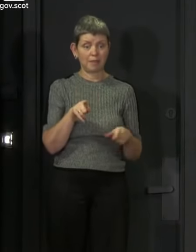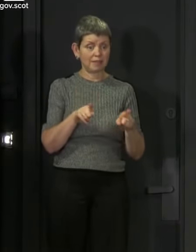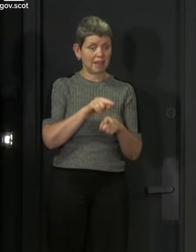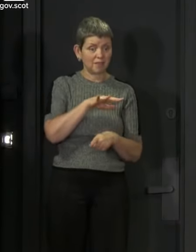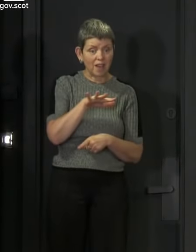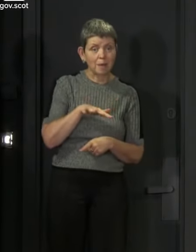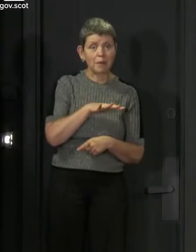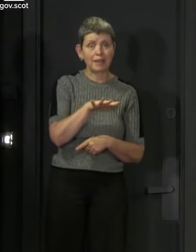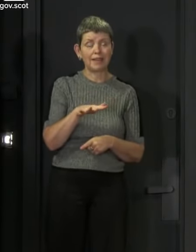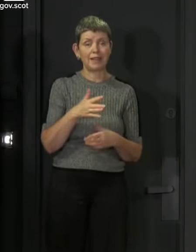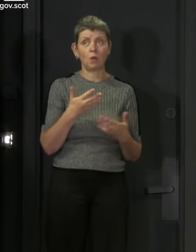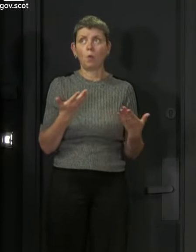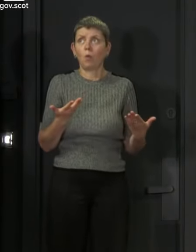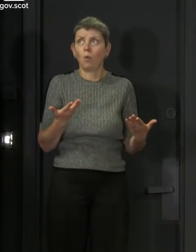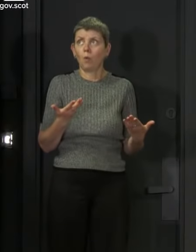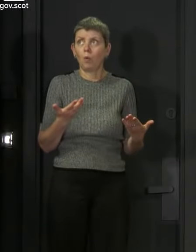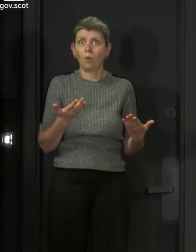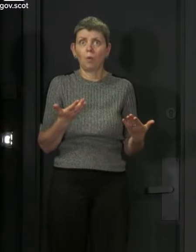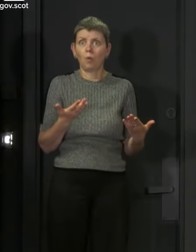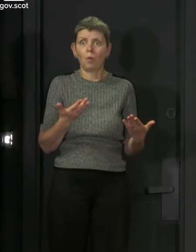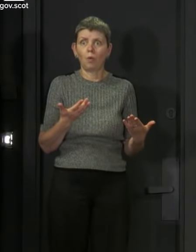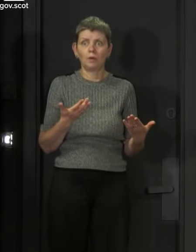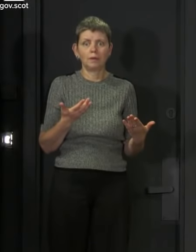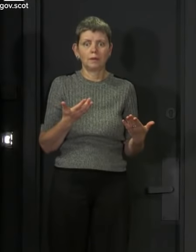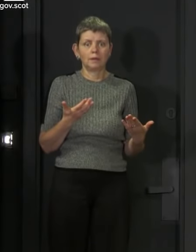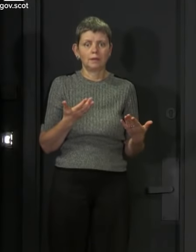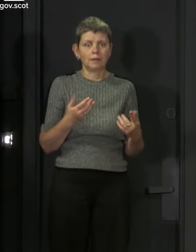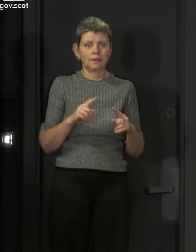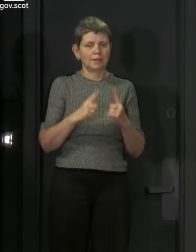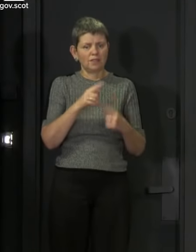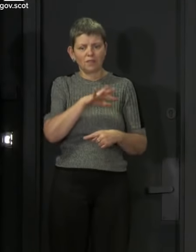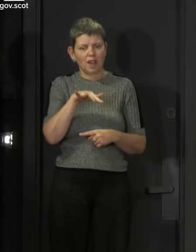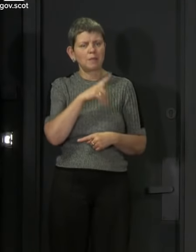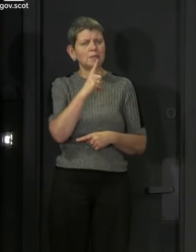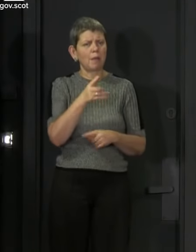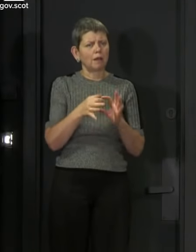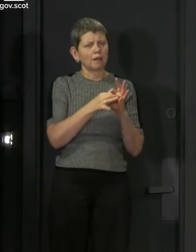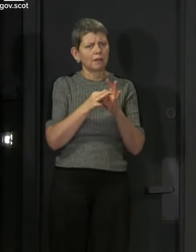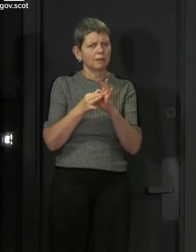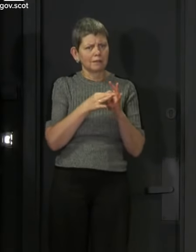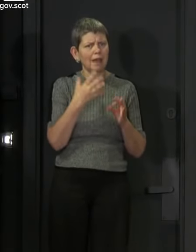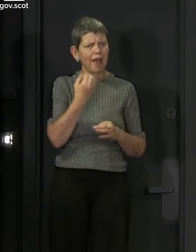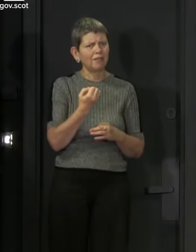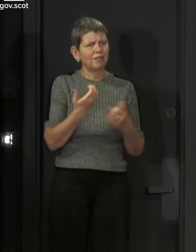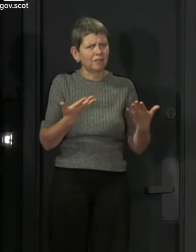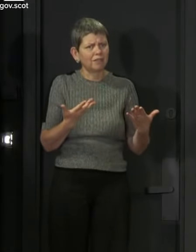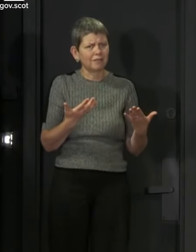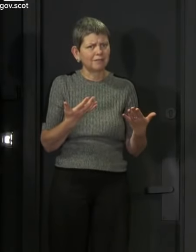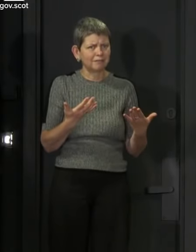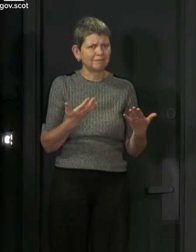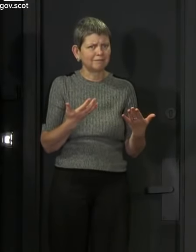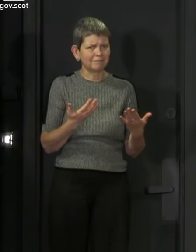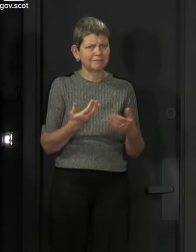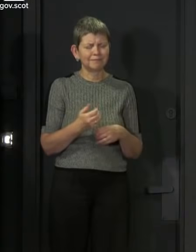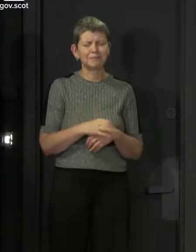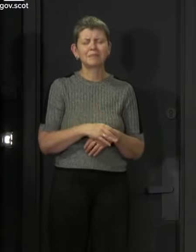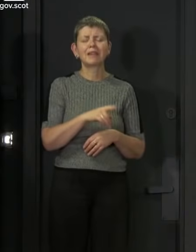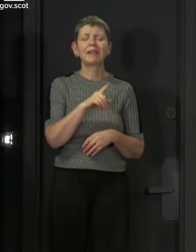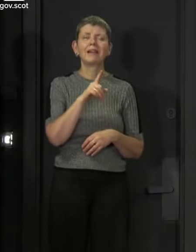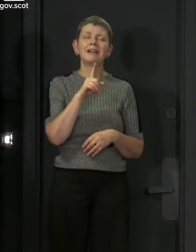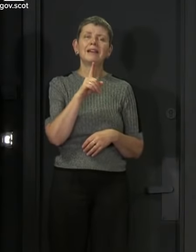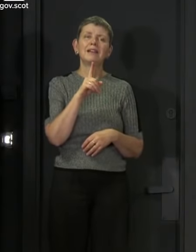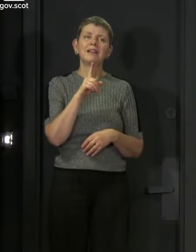or, you know, different families that are very closely connected or two families that are becoming very closely connected. So